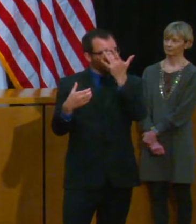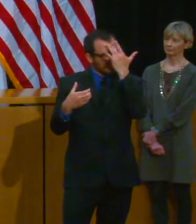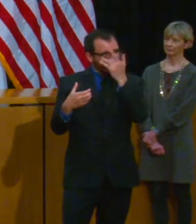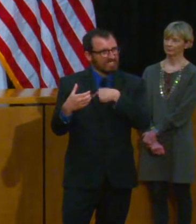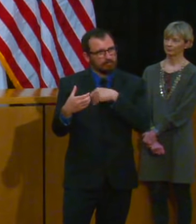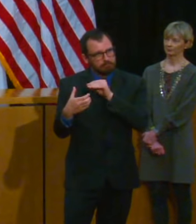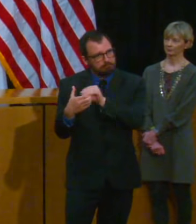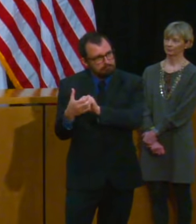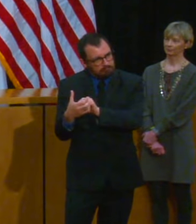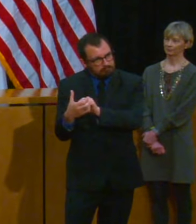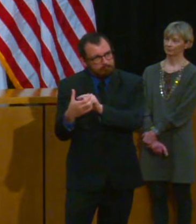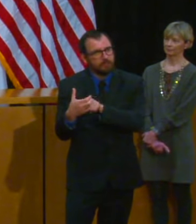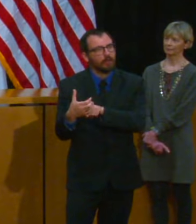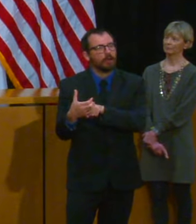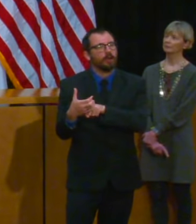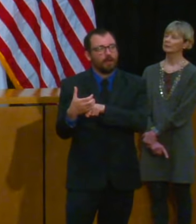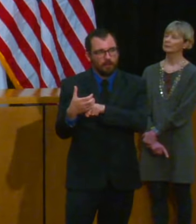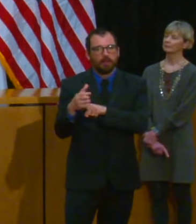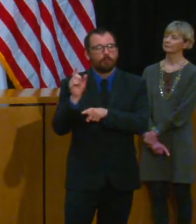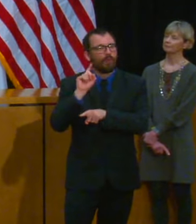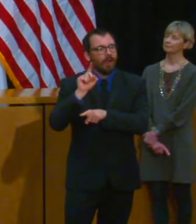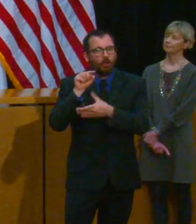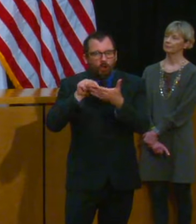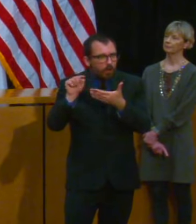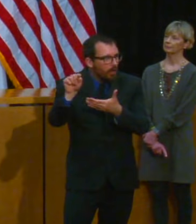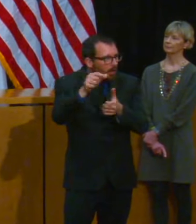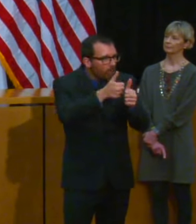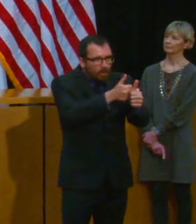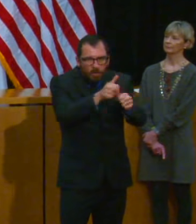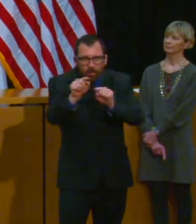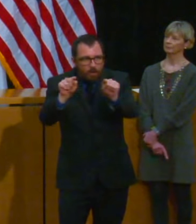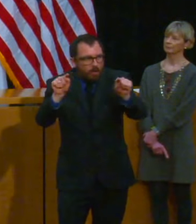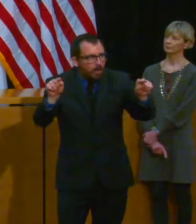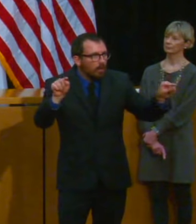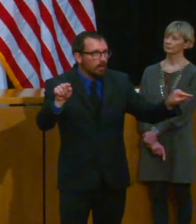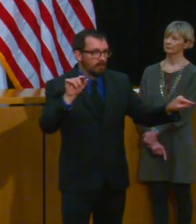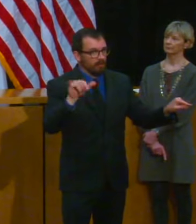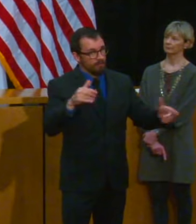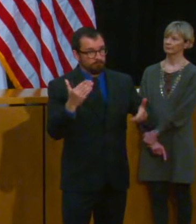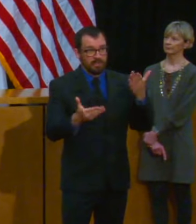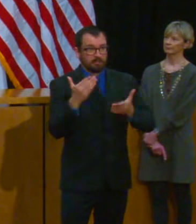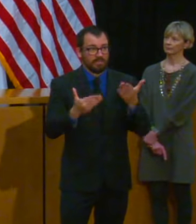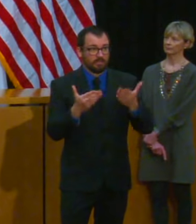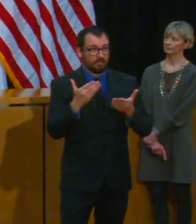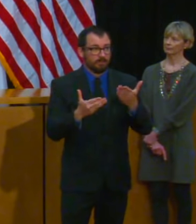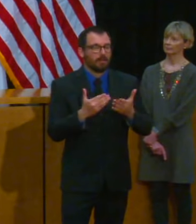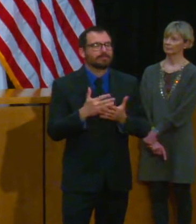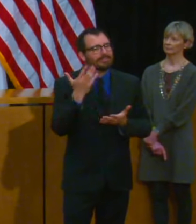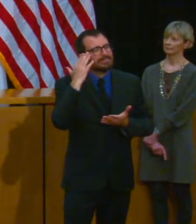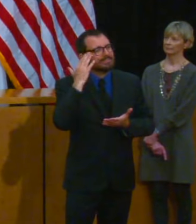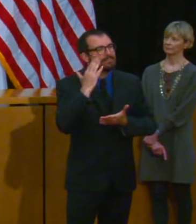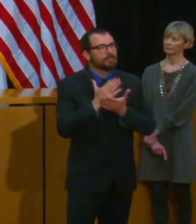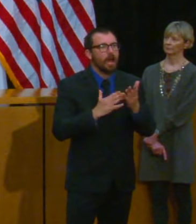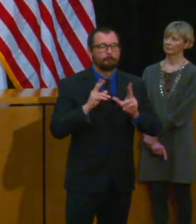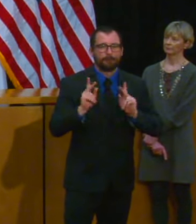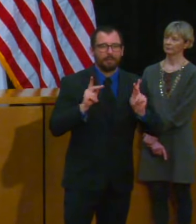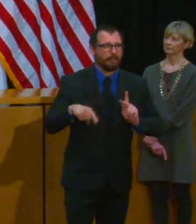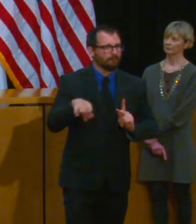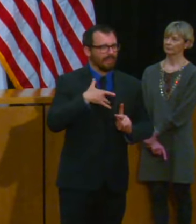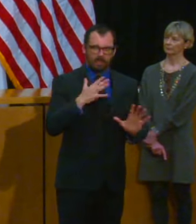you are there are some confidentiality and privacy issues associated with this